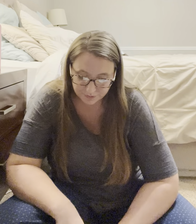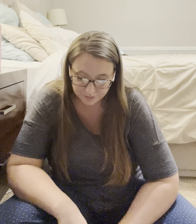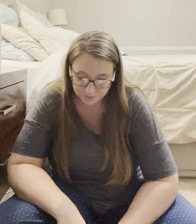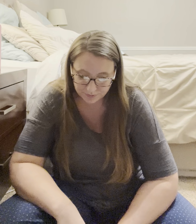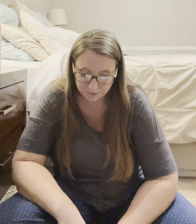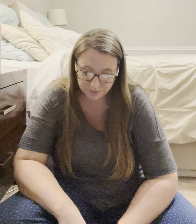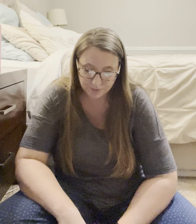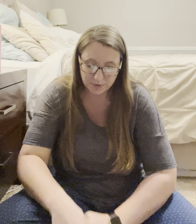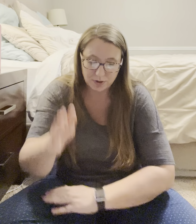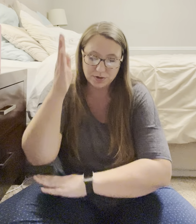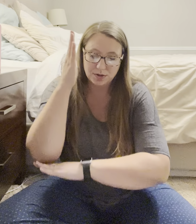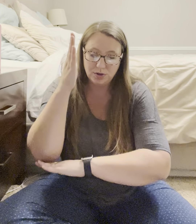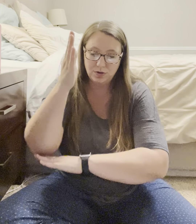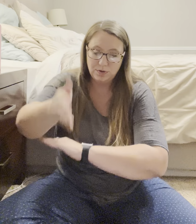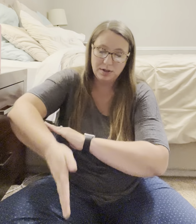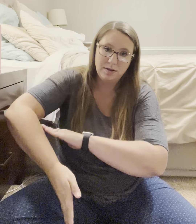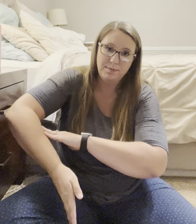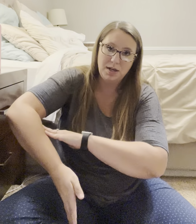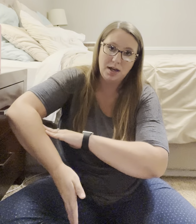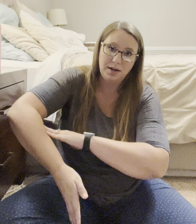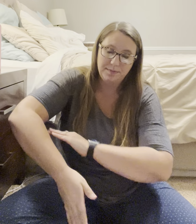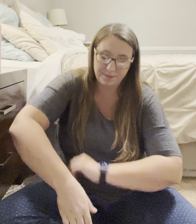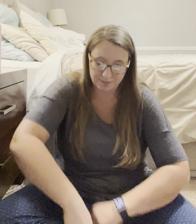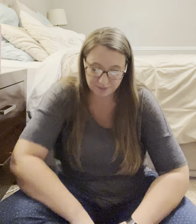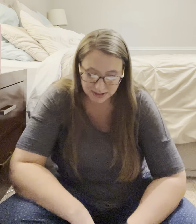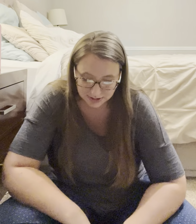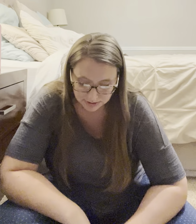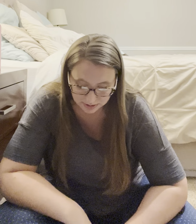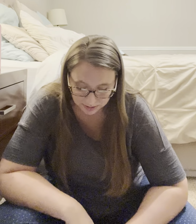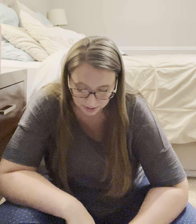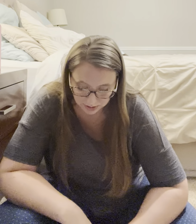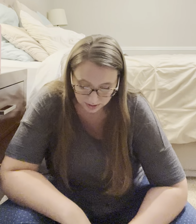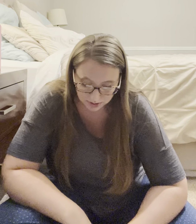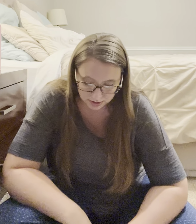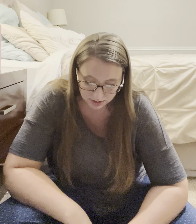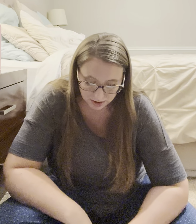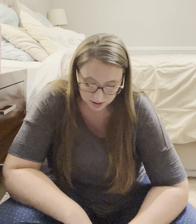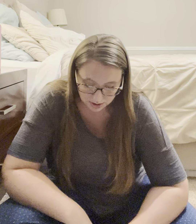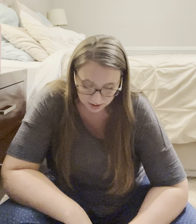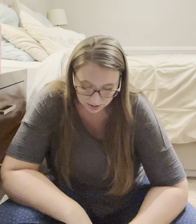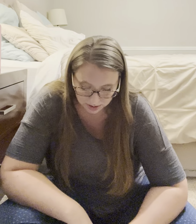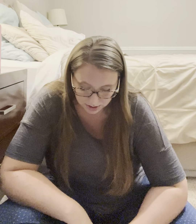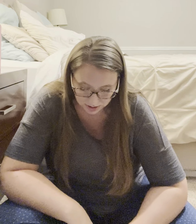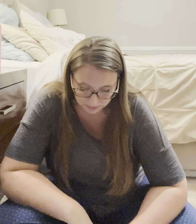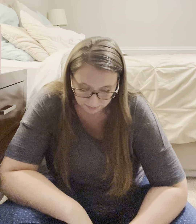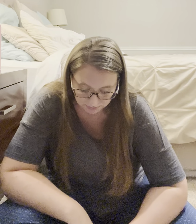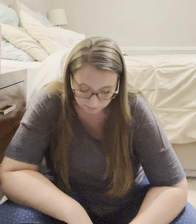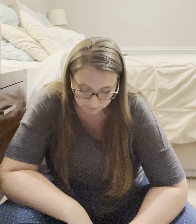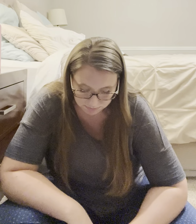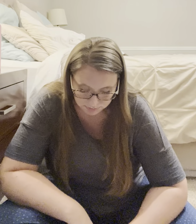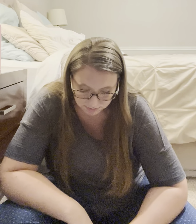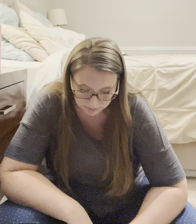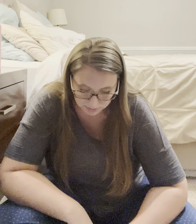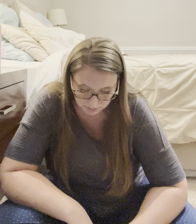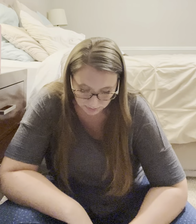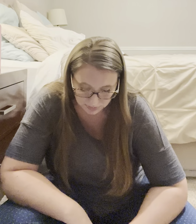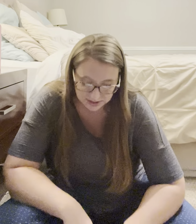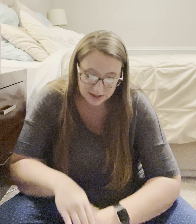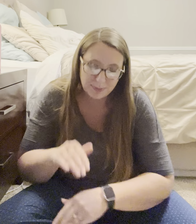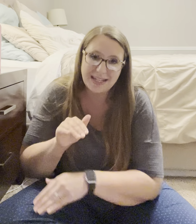Midnight. So, noon. Midnight. So, Make sense? Um. This could be